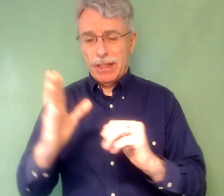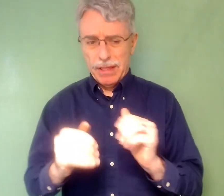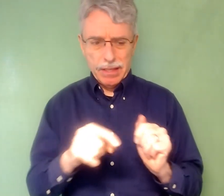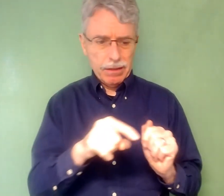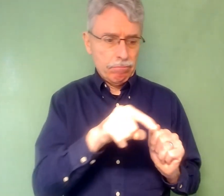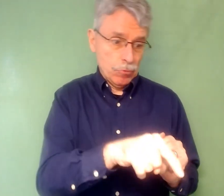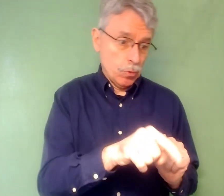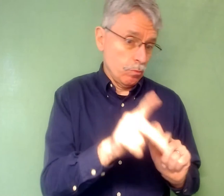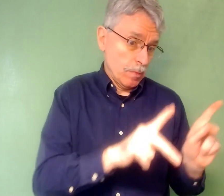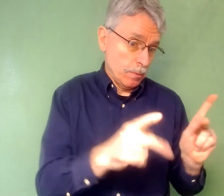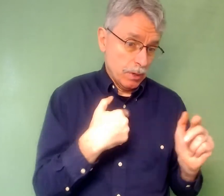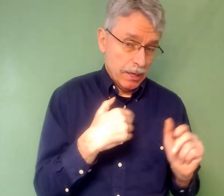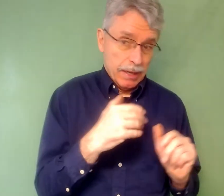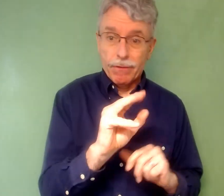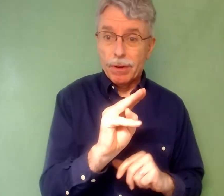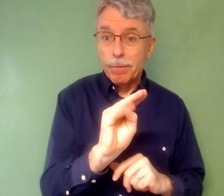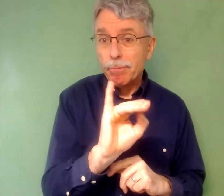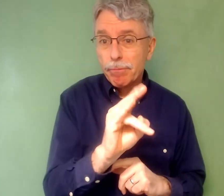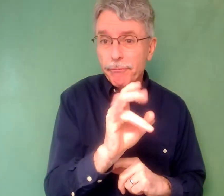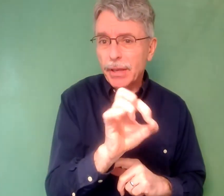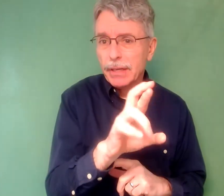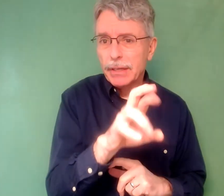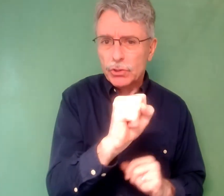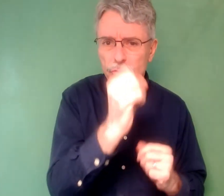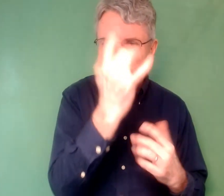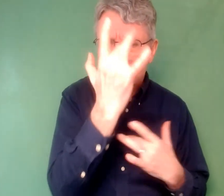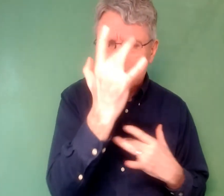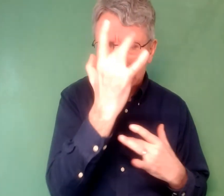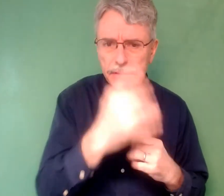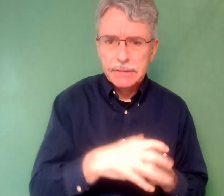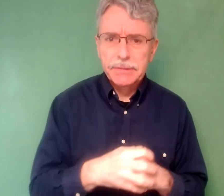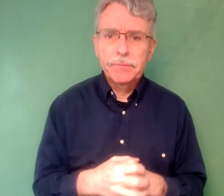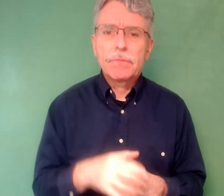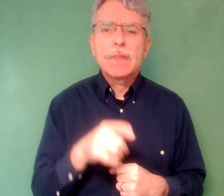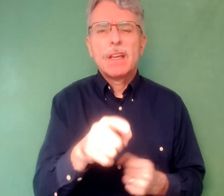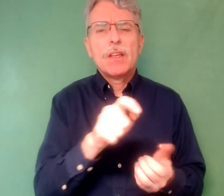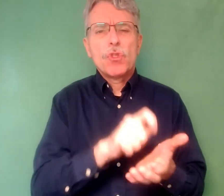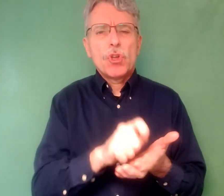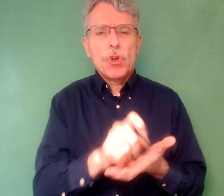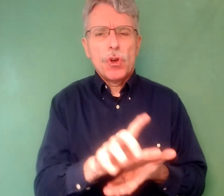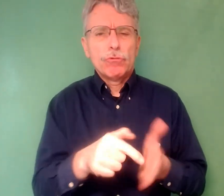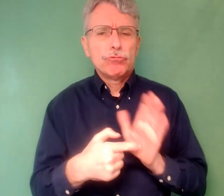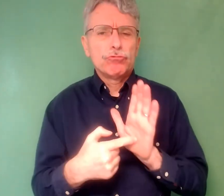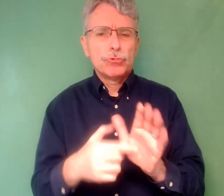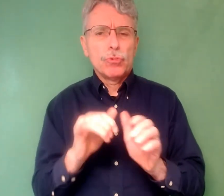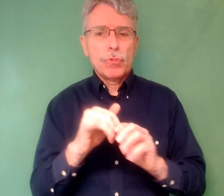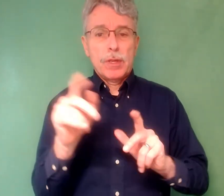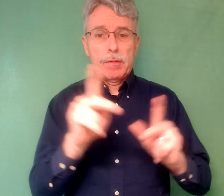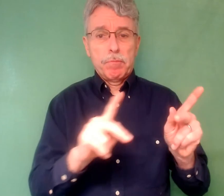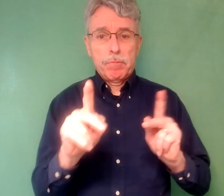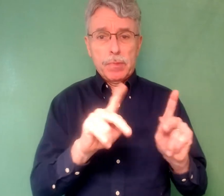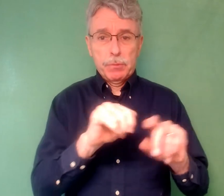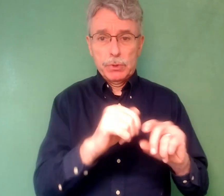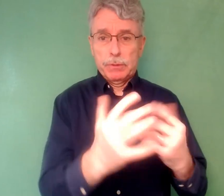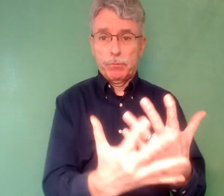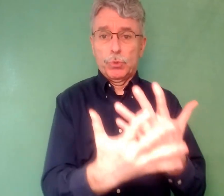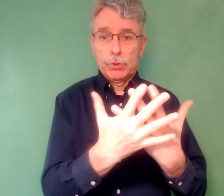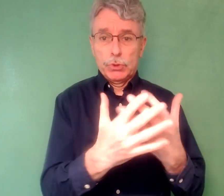For example, the U.S. Census states on their website that questions regarding languages that are spoken fail to include information about